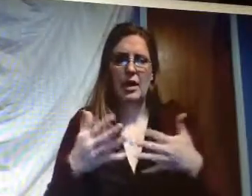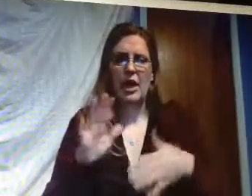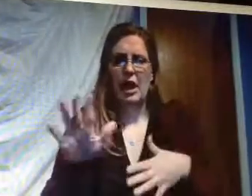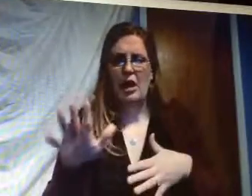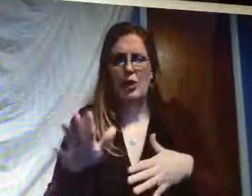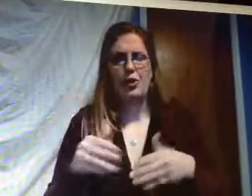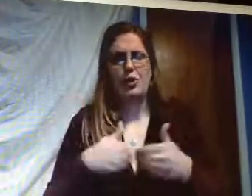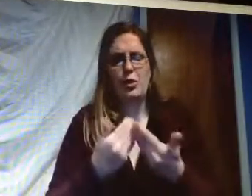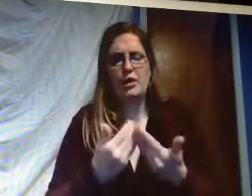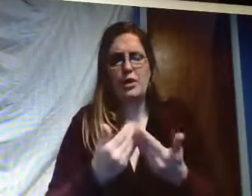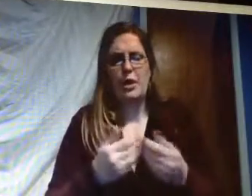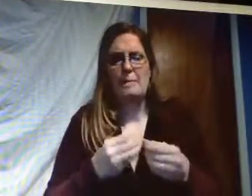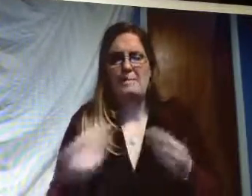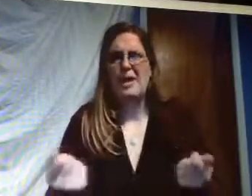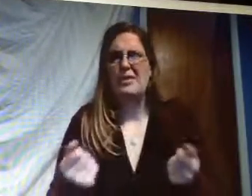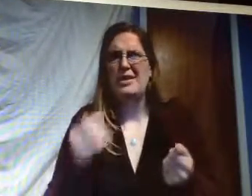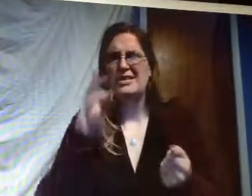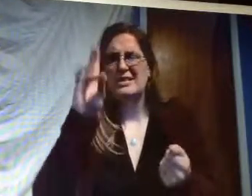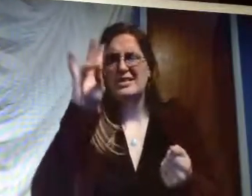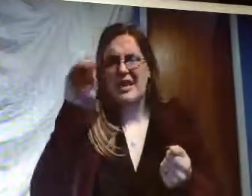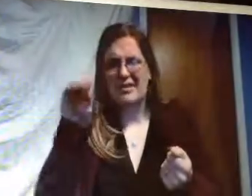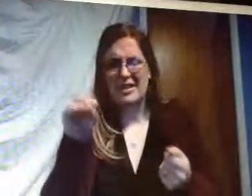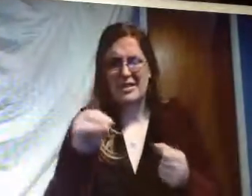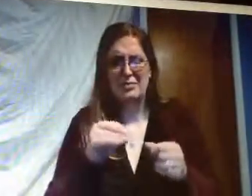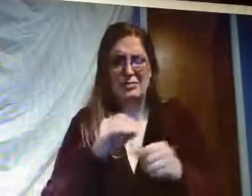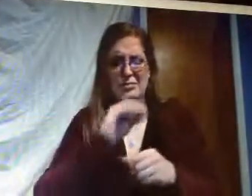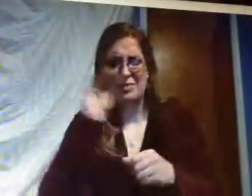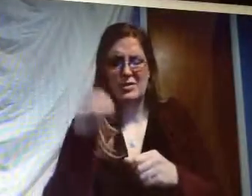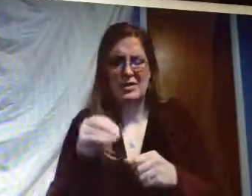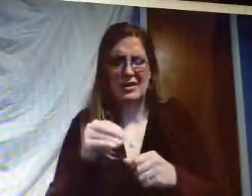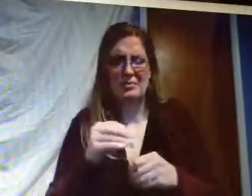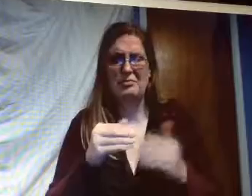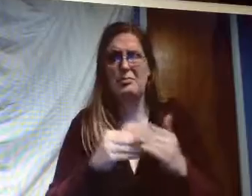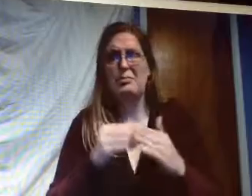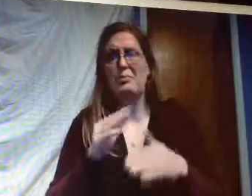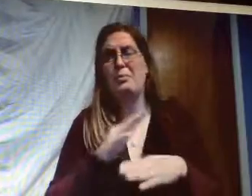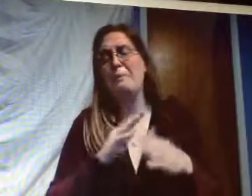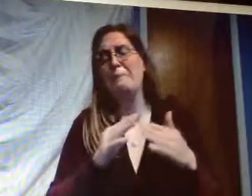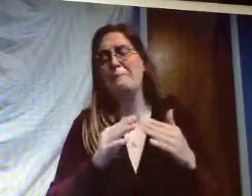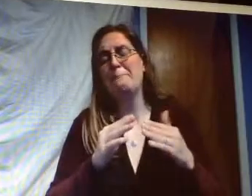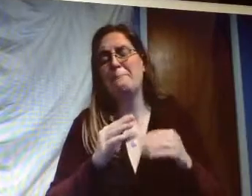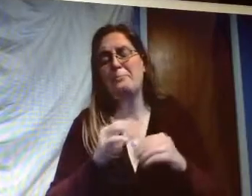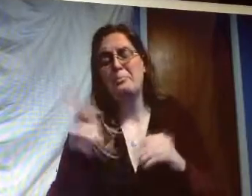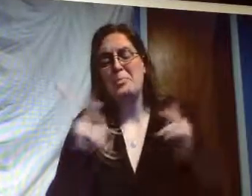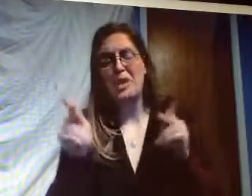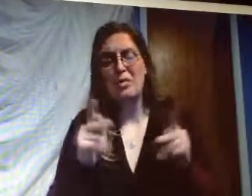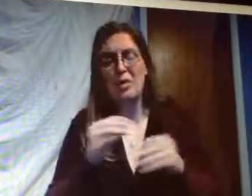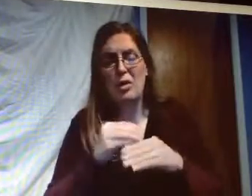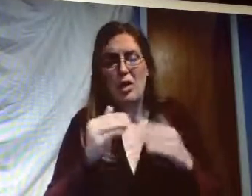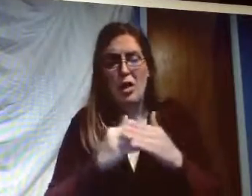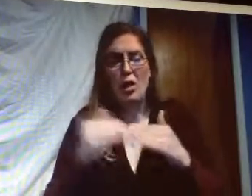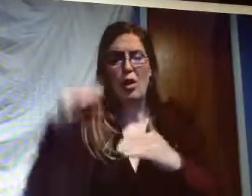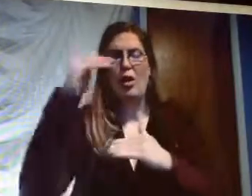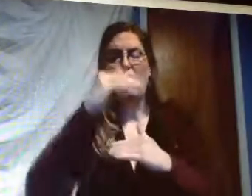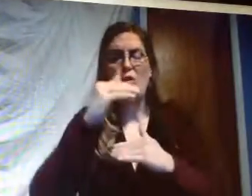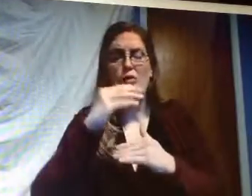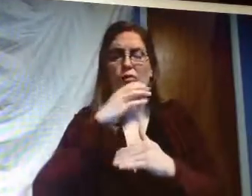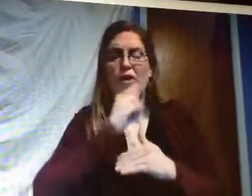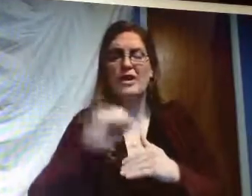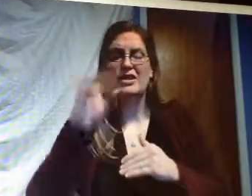someone may be scared of how to make money about 70% you know people that